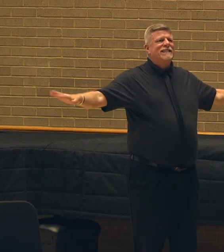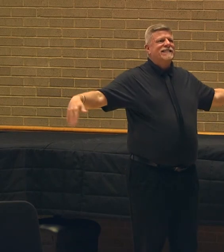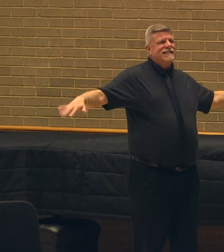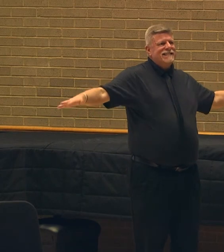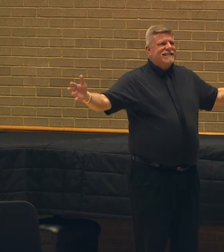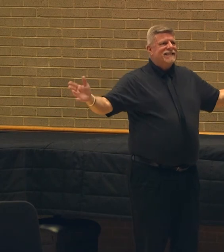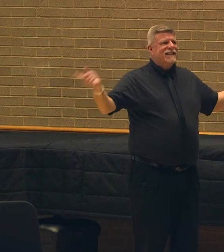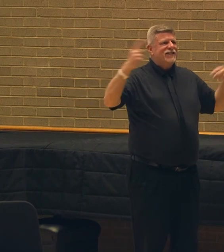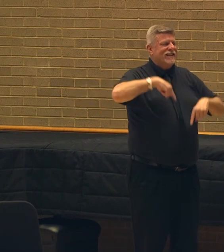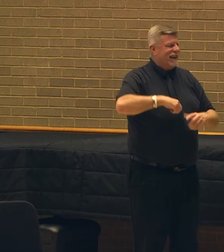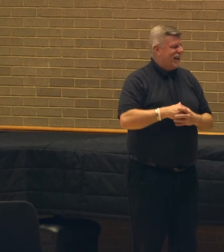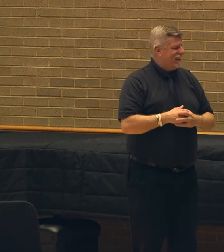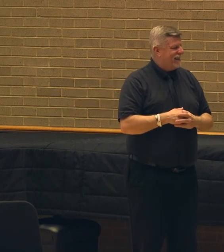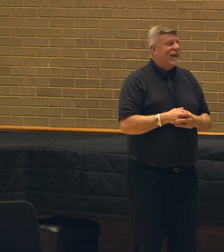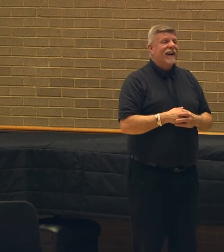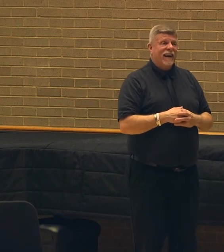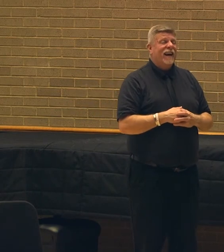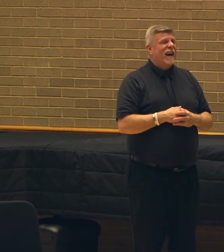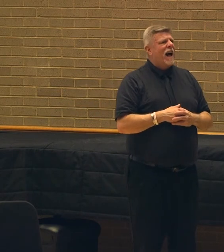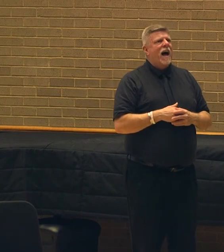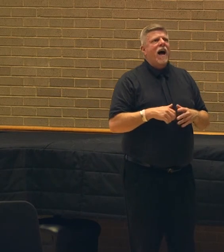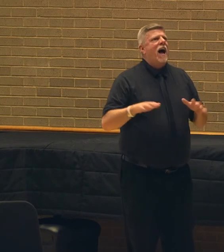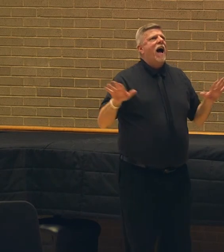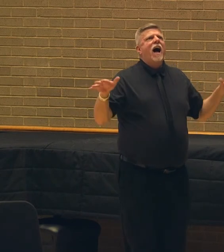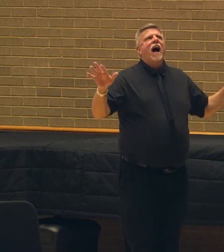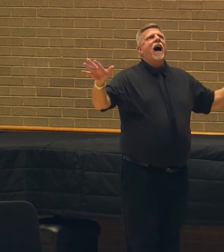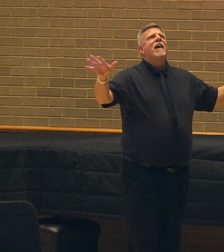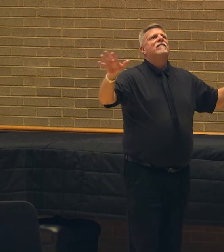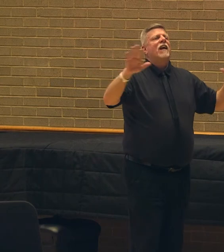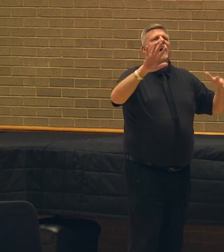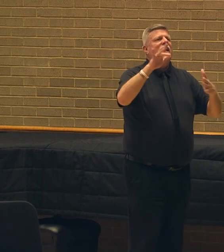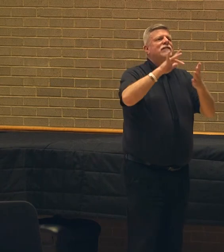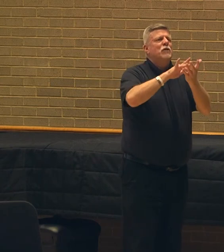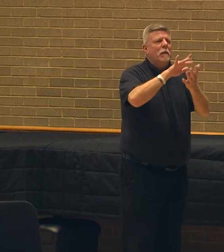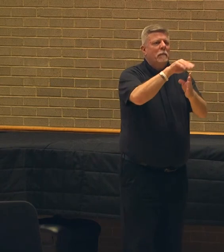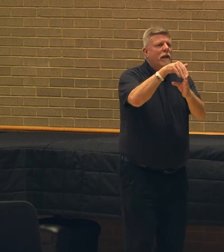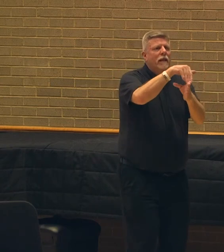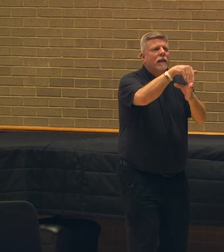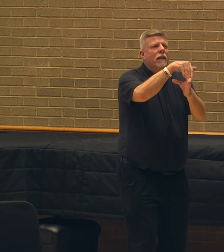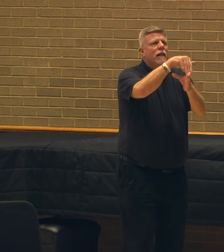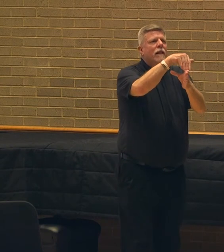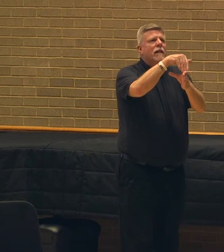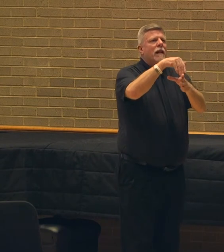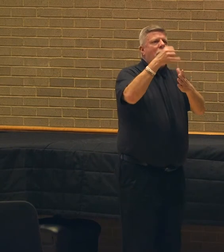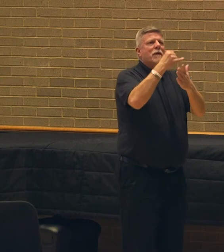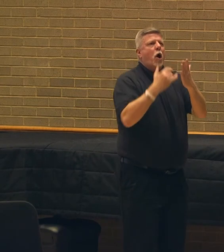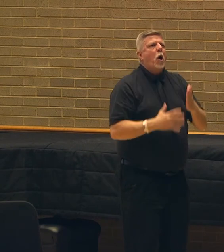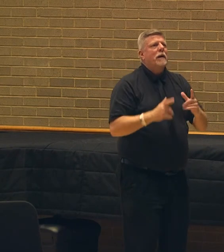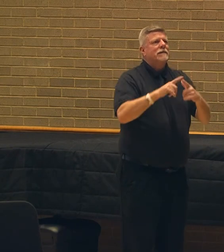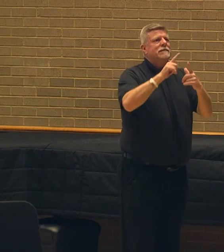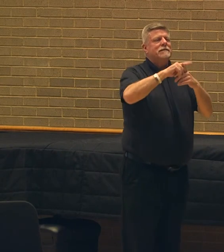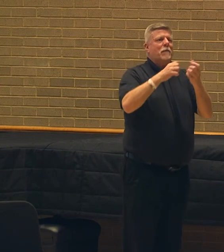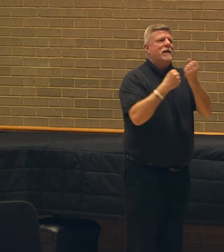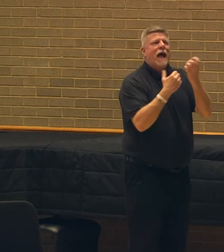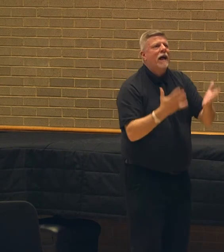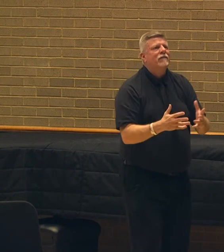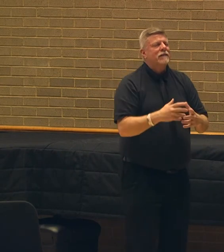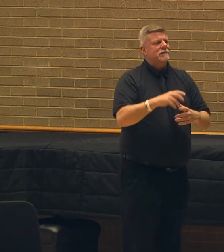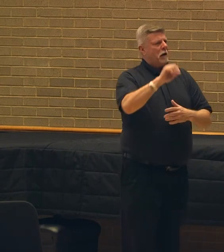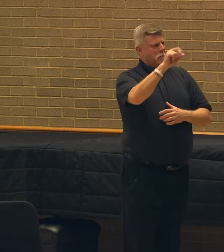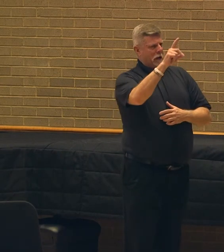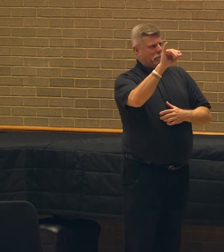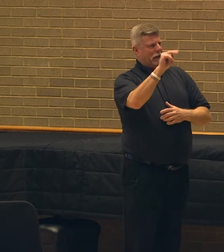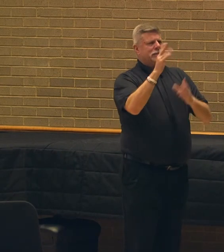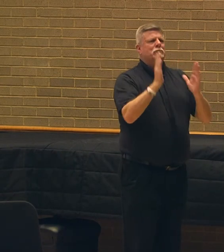And I fly into the middle as an artist, an advocate, an administrator. I fly into the middle because I hope to